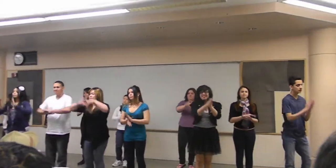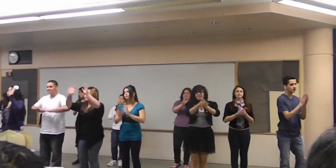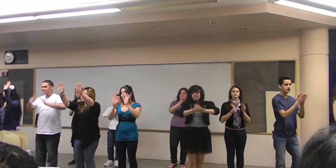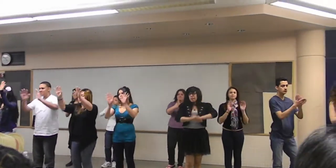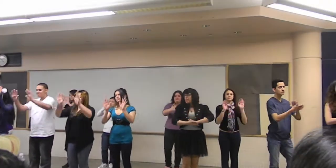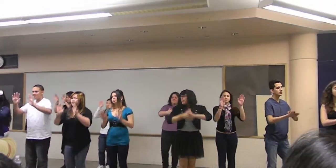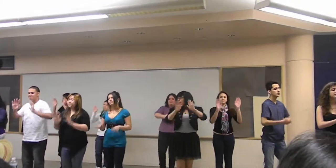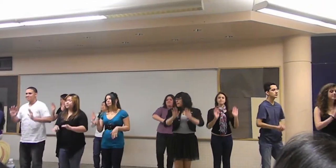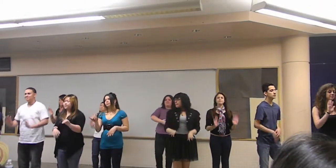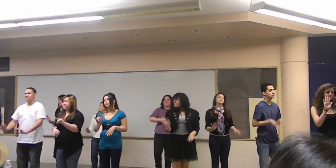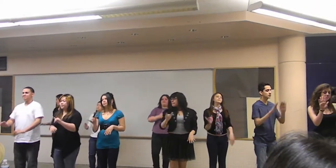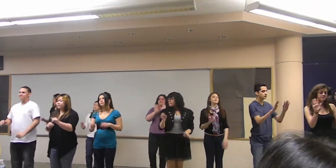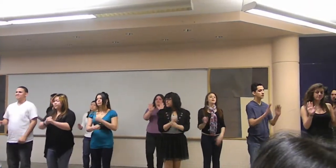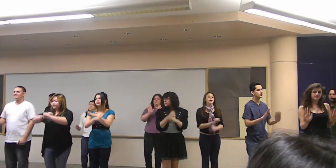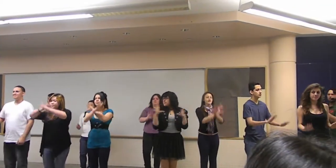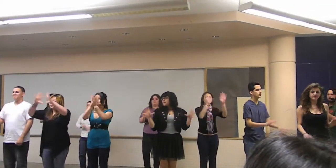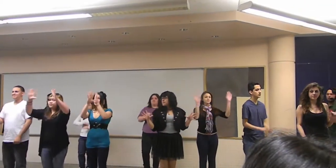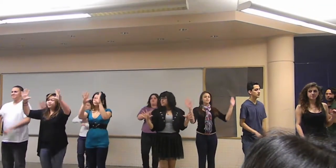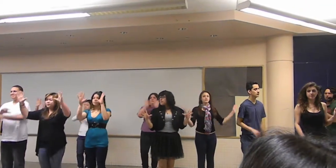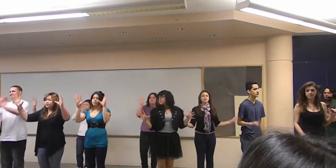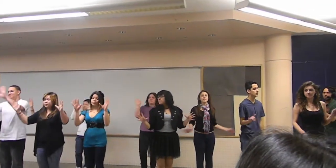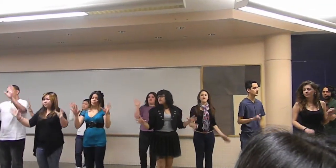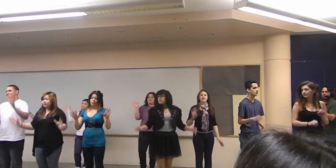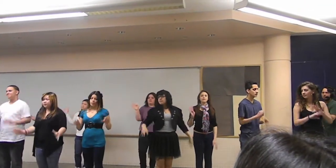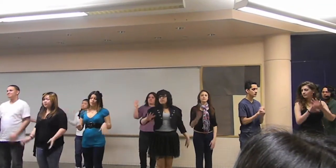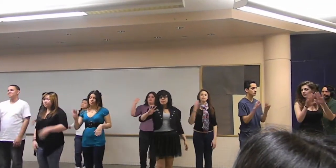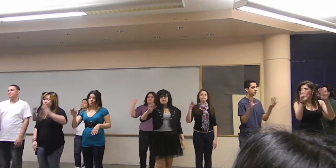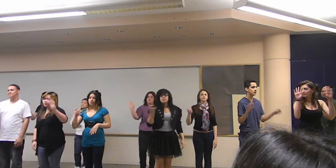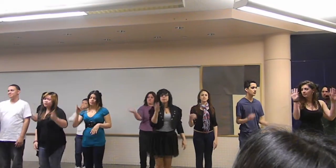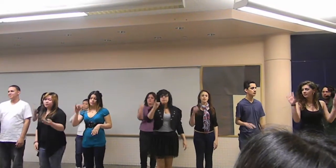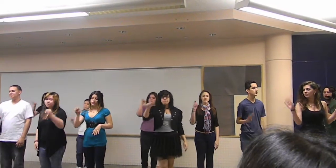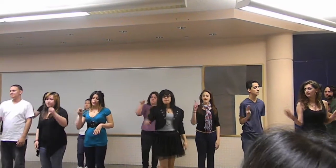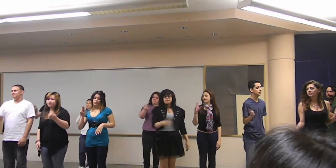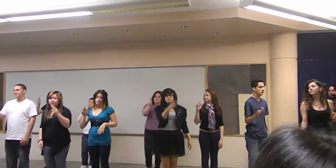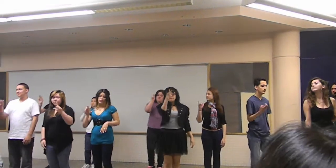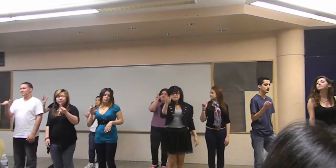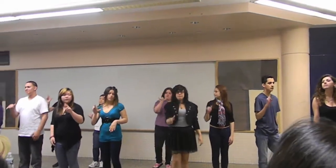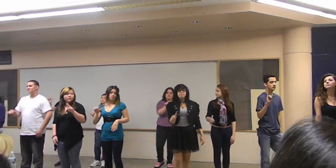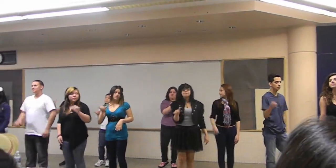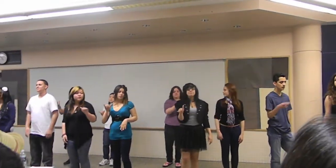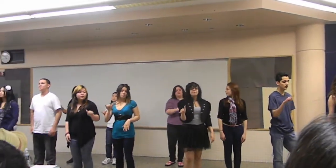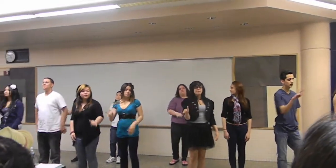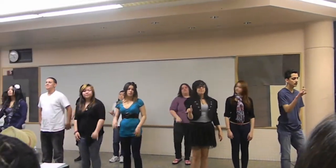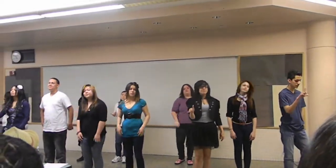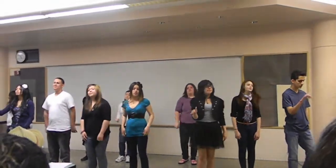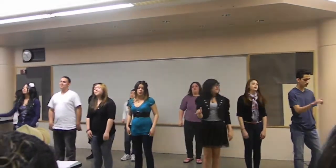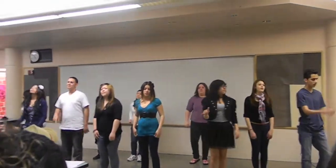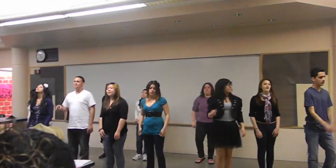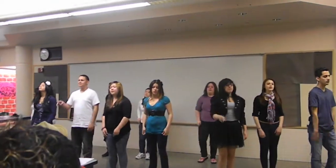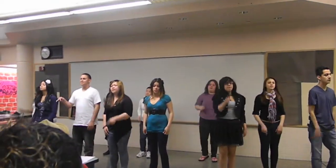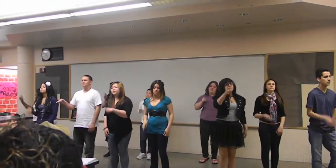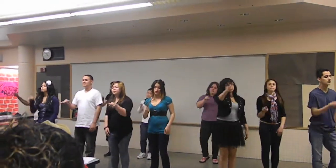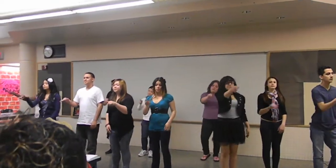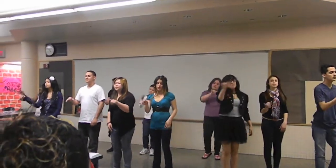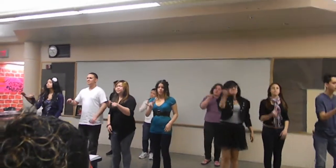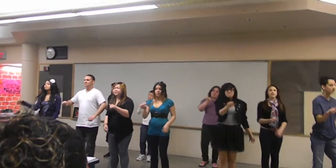on the night Like the 5th of July Baby,